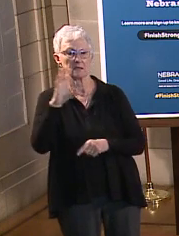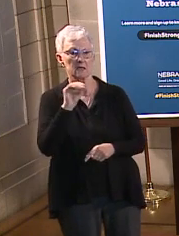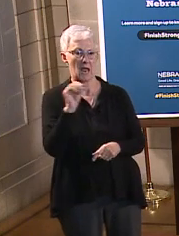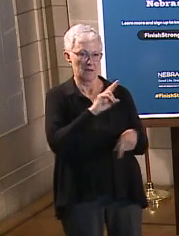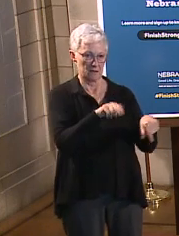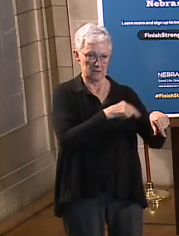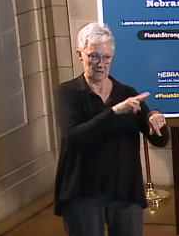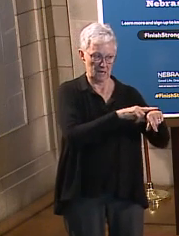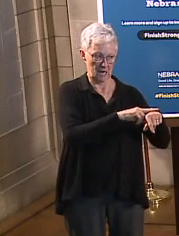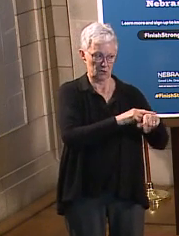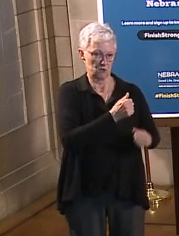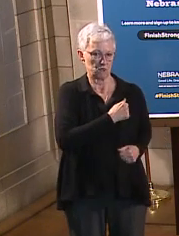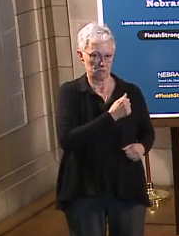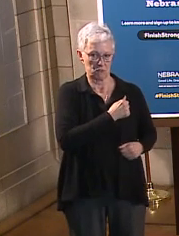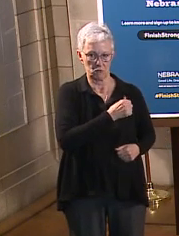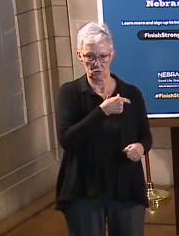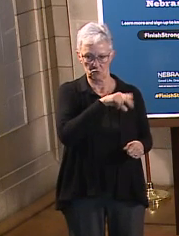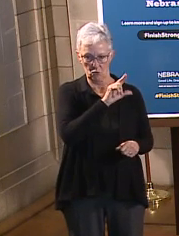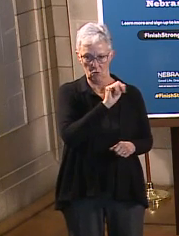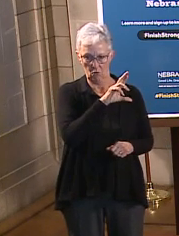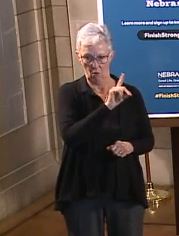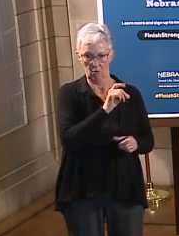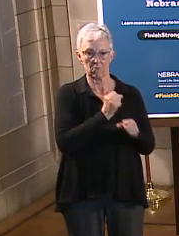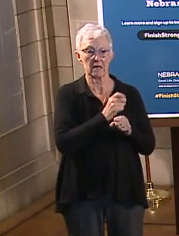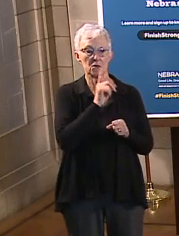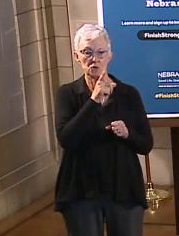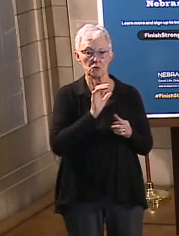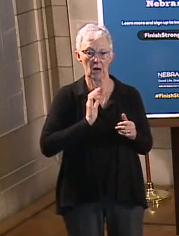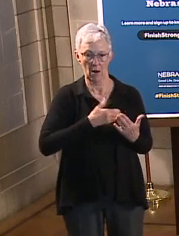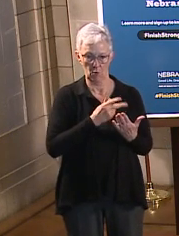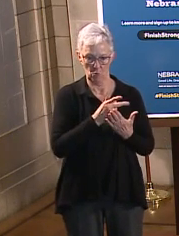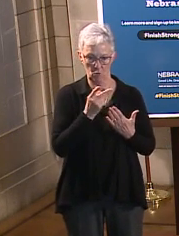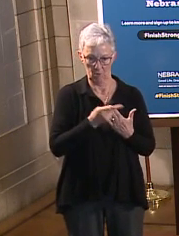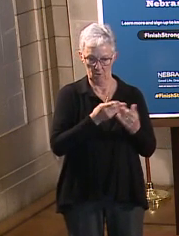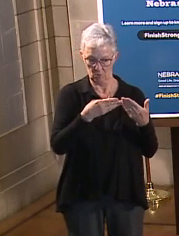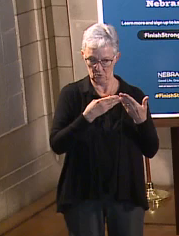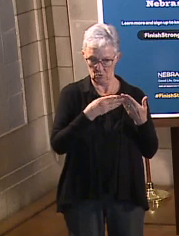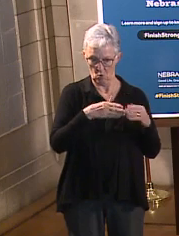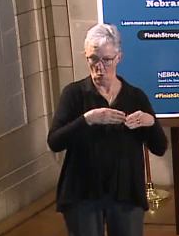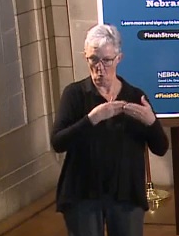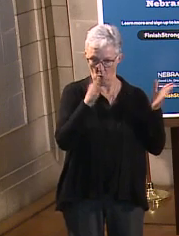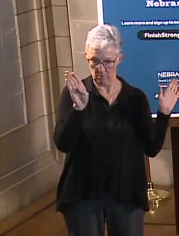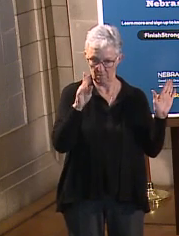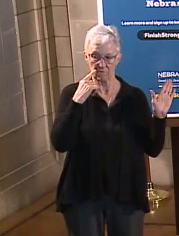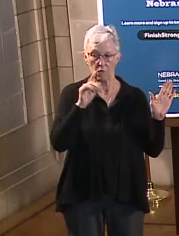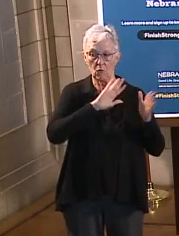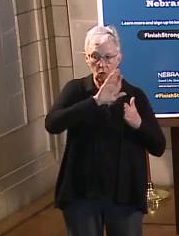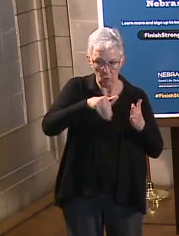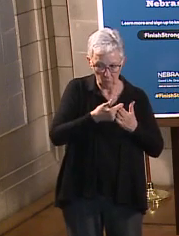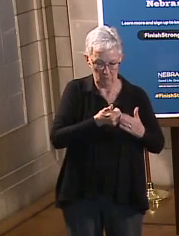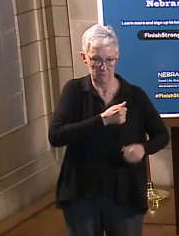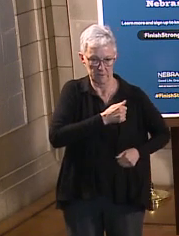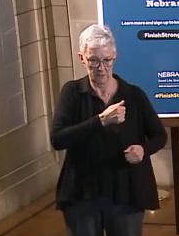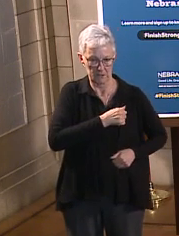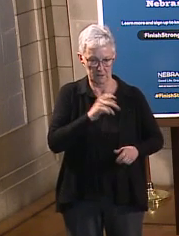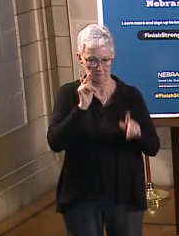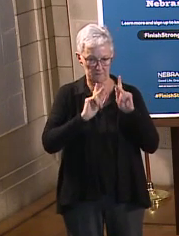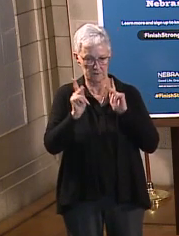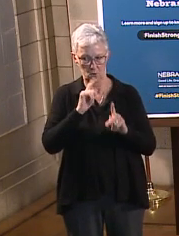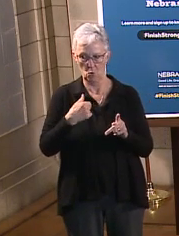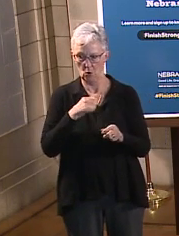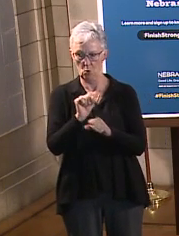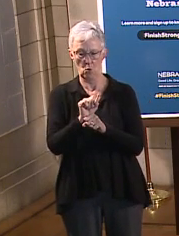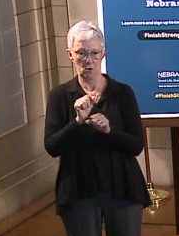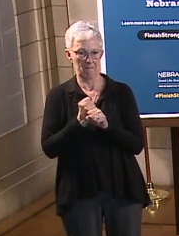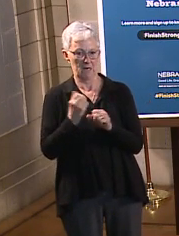to all transitioning military personnel. Thank you again for your support as we work to make Nebraska the best state in America for our nation's